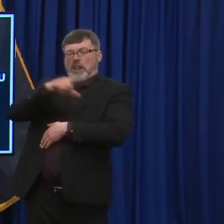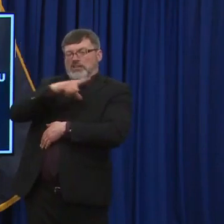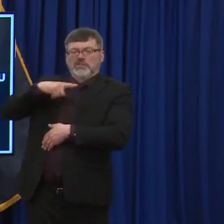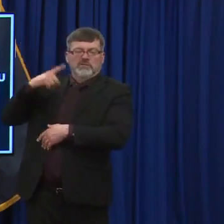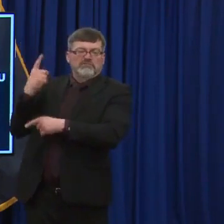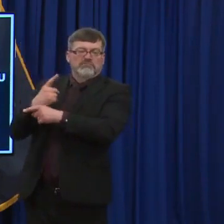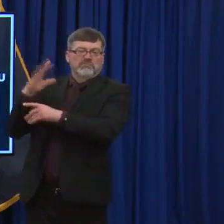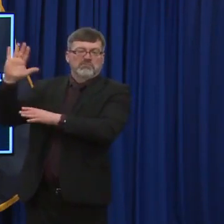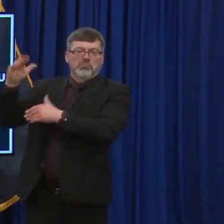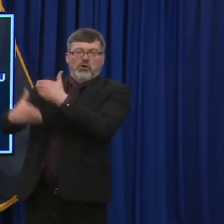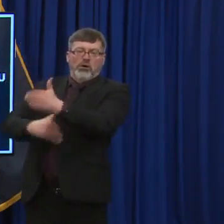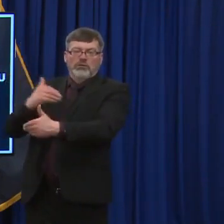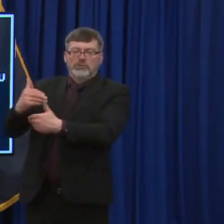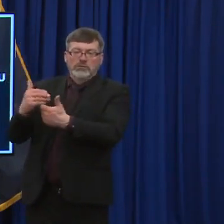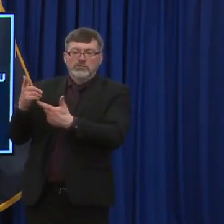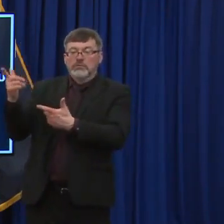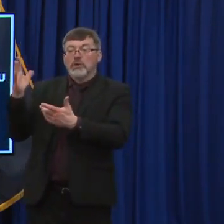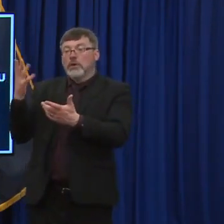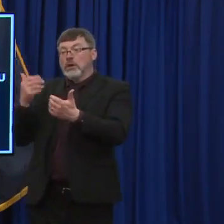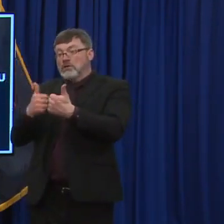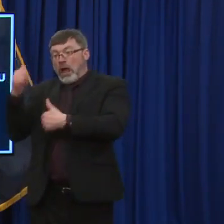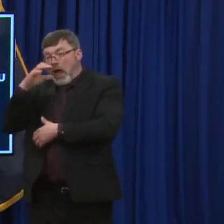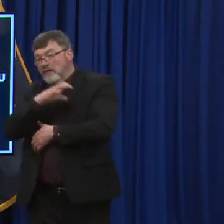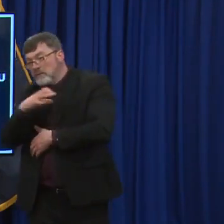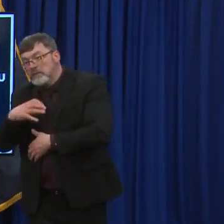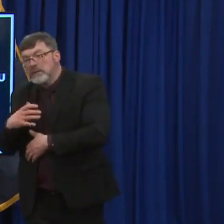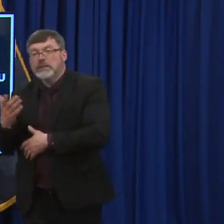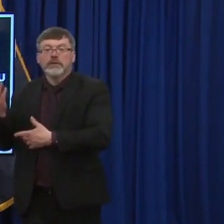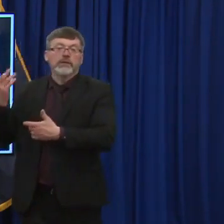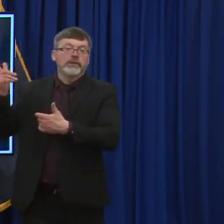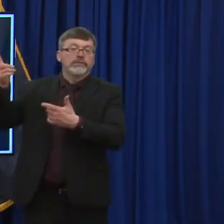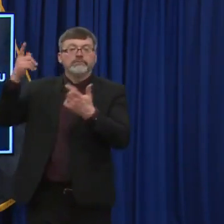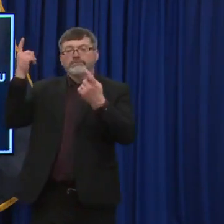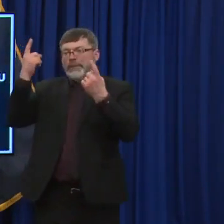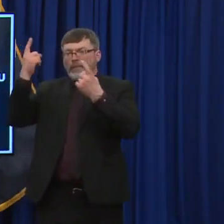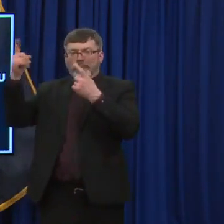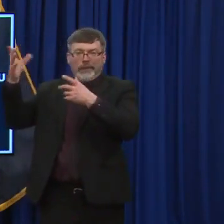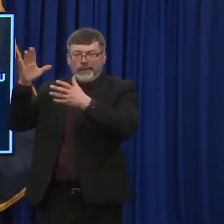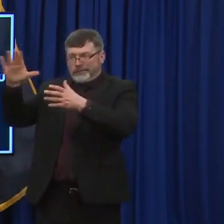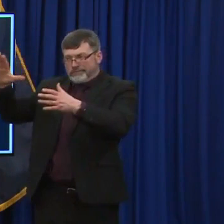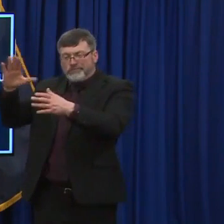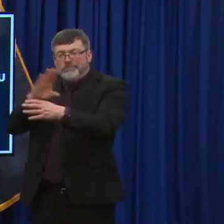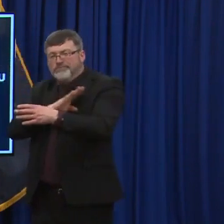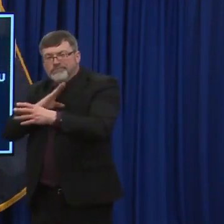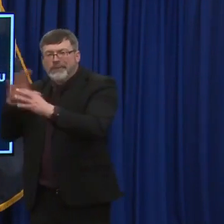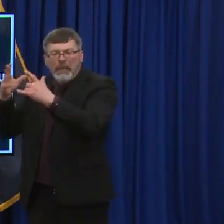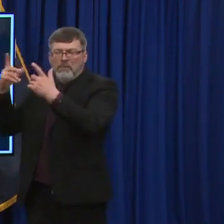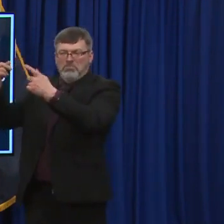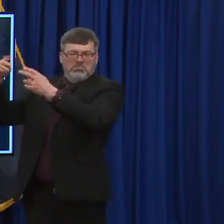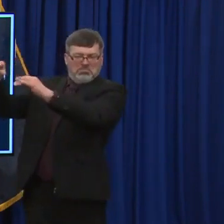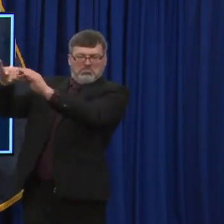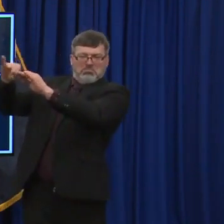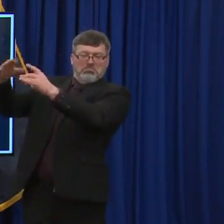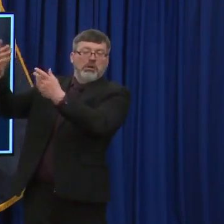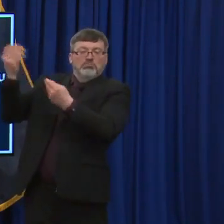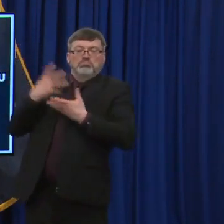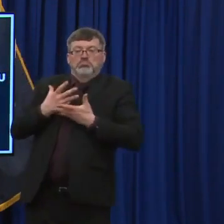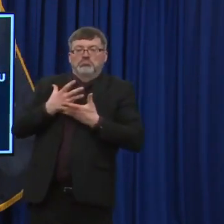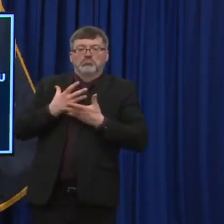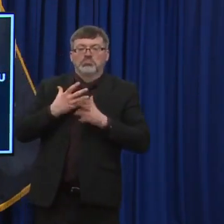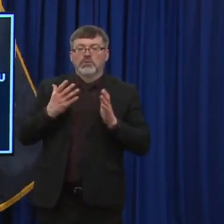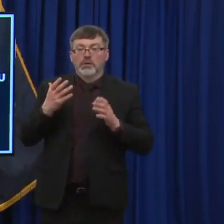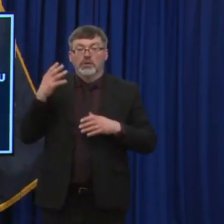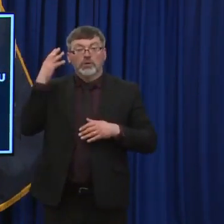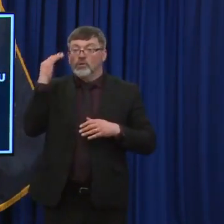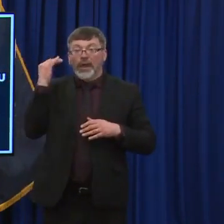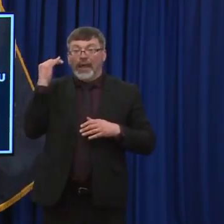Uh, a lot of that will ultimately go through the executive council and have that checks and balances with it because it's not directly attached to the crisis of